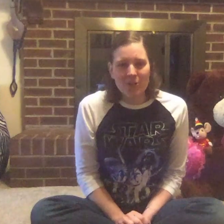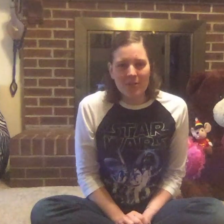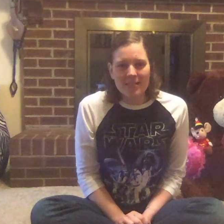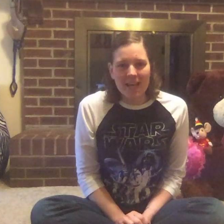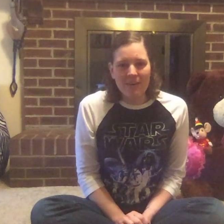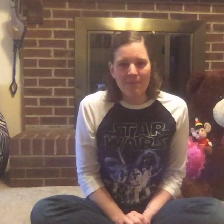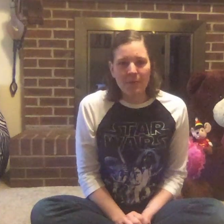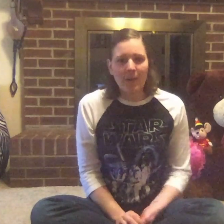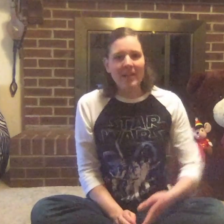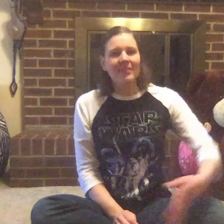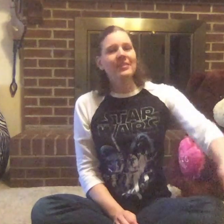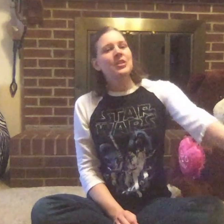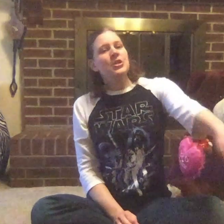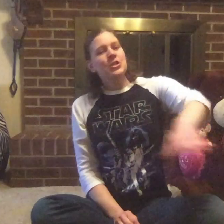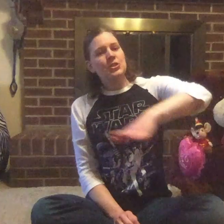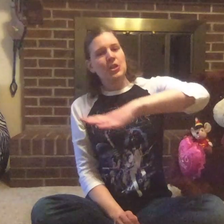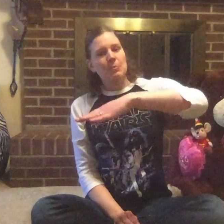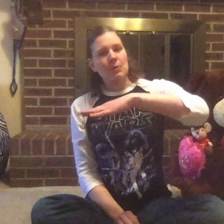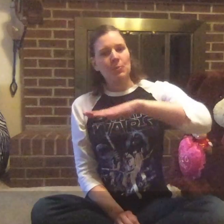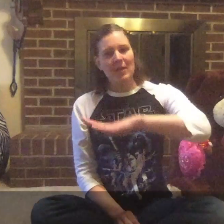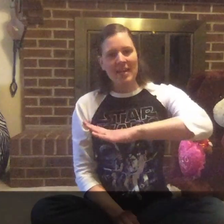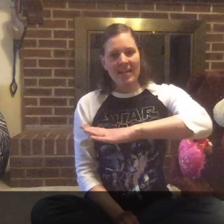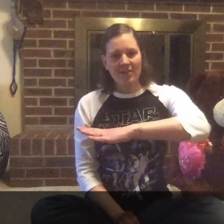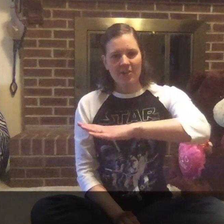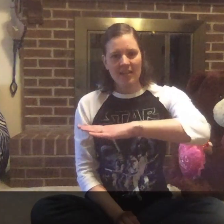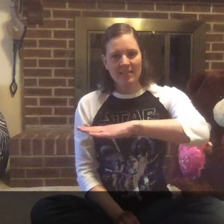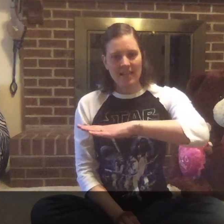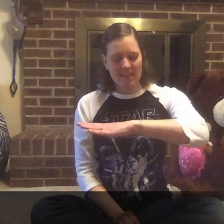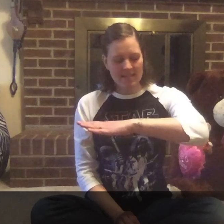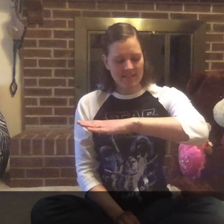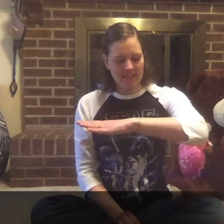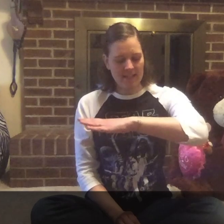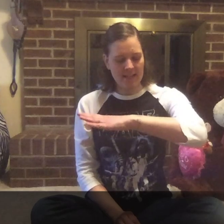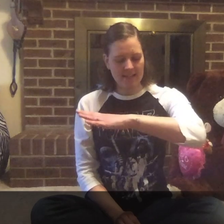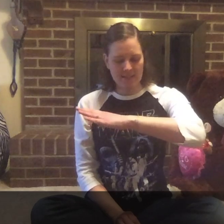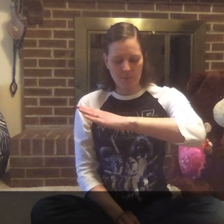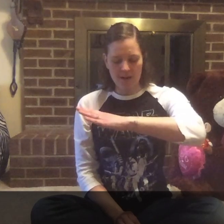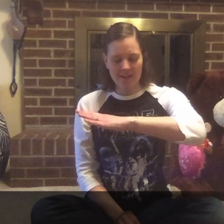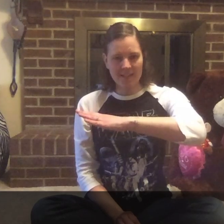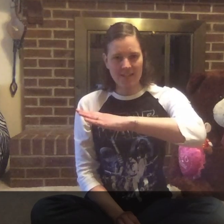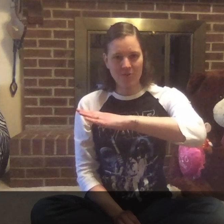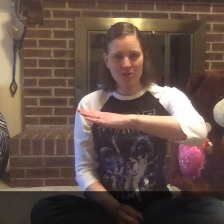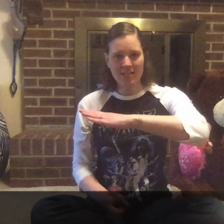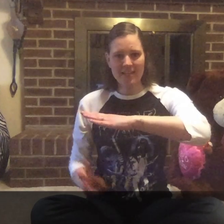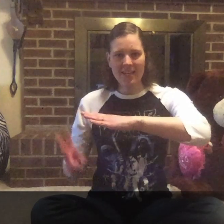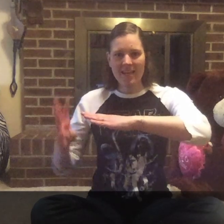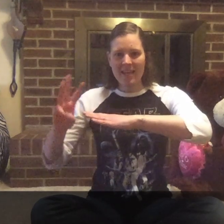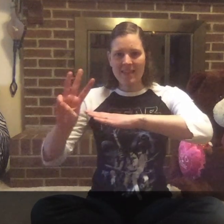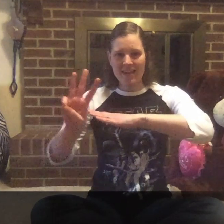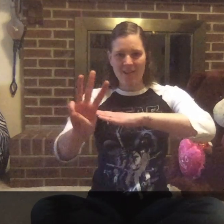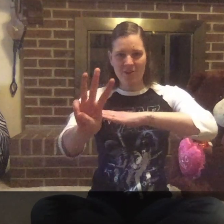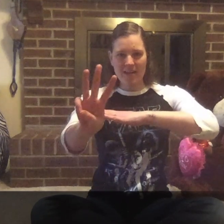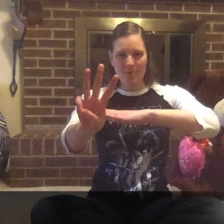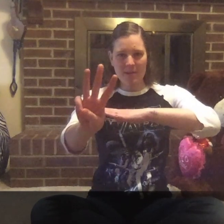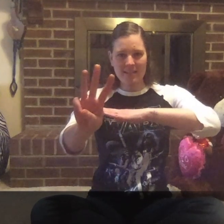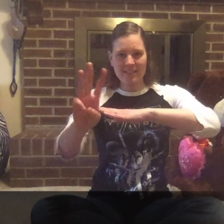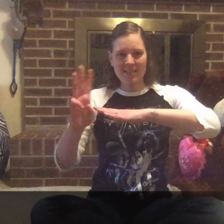the sign for whale. So you put one hand across like this, like it's the water in the ocean, the other hand makes a W,